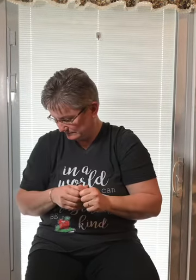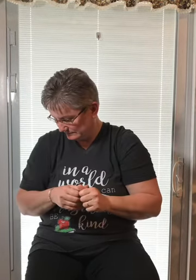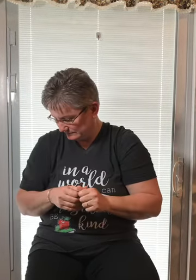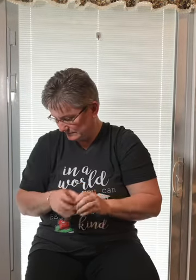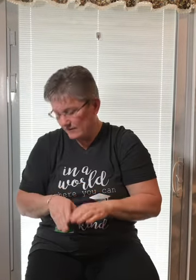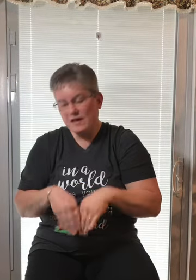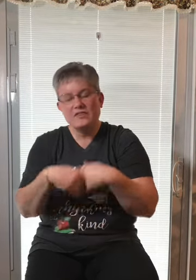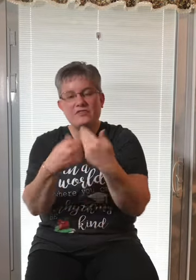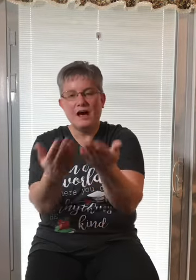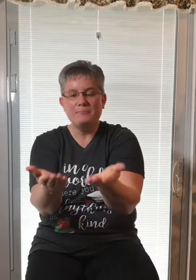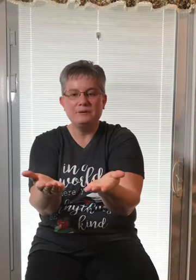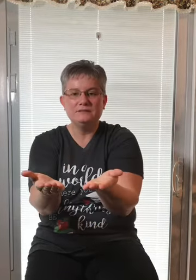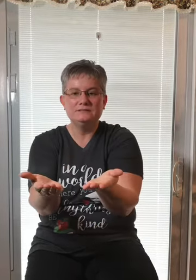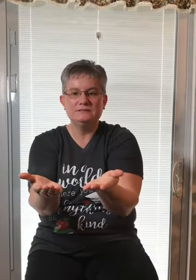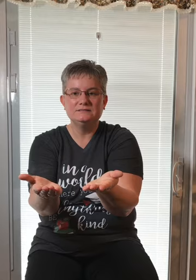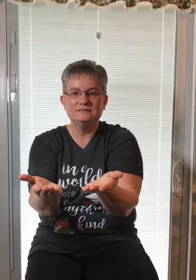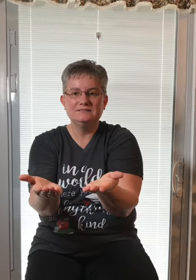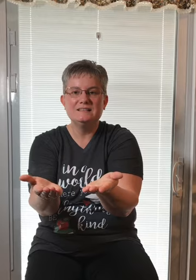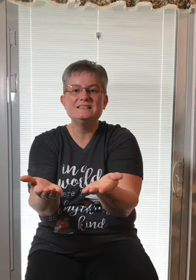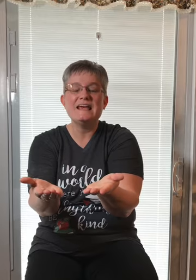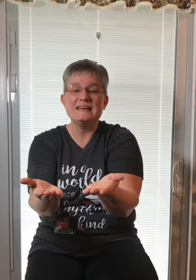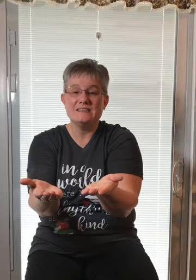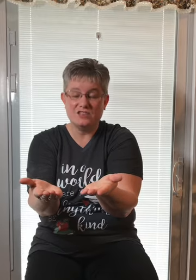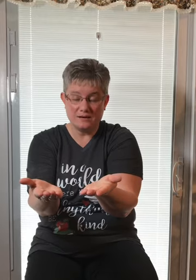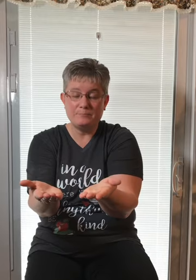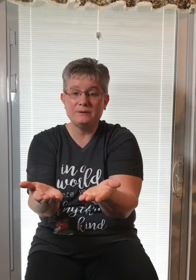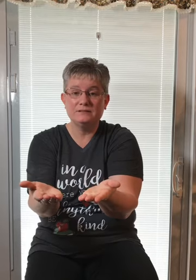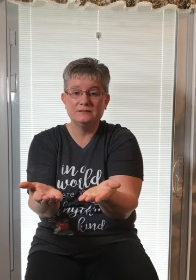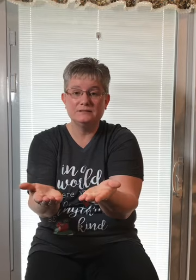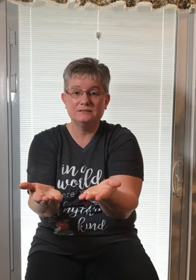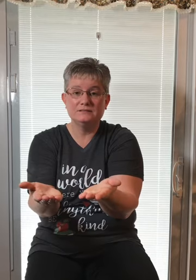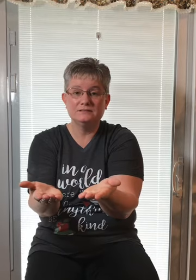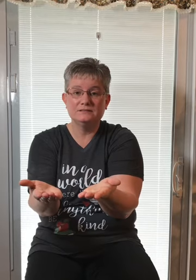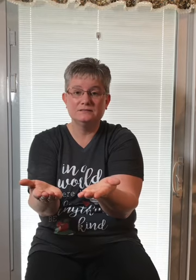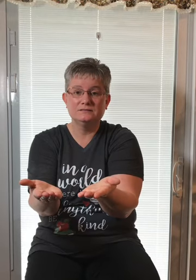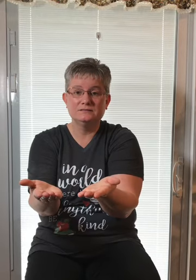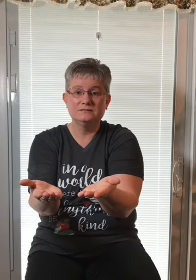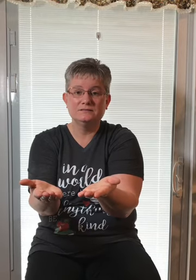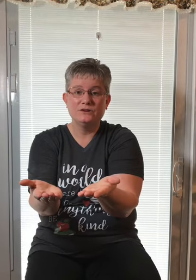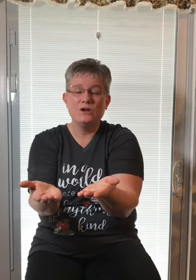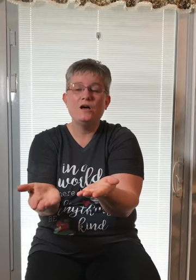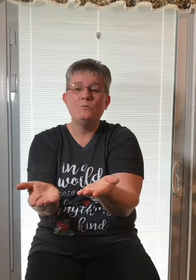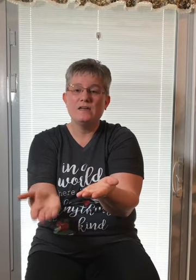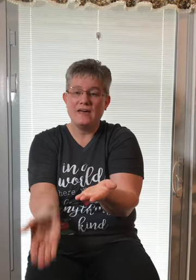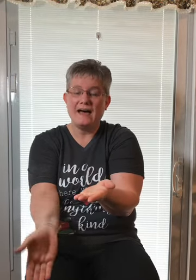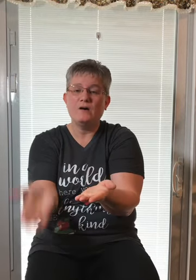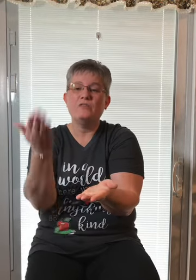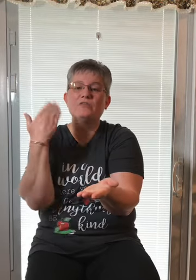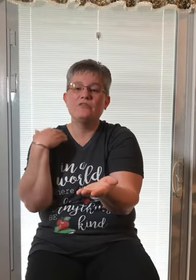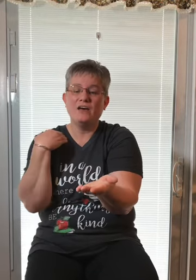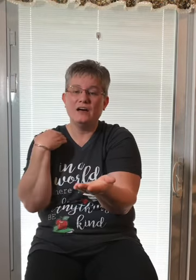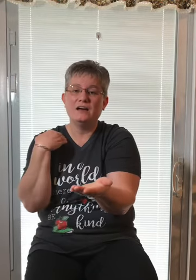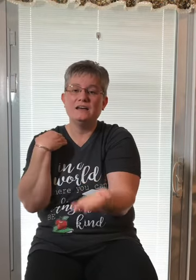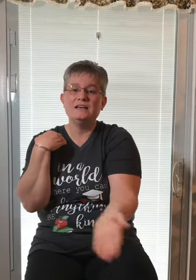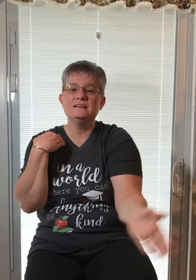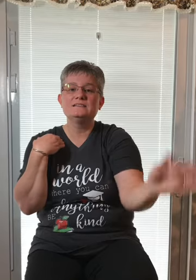Thump. Say thump. Without th is